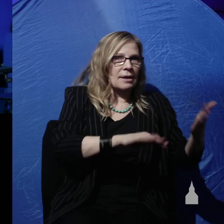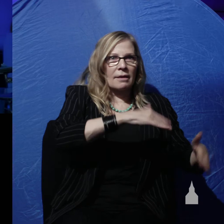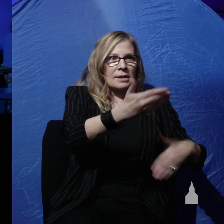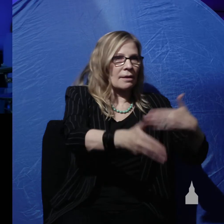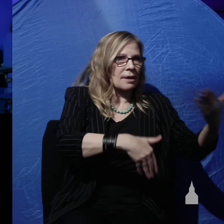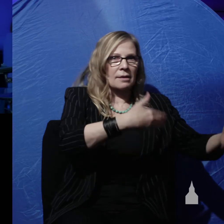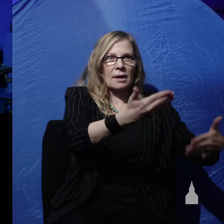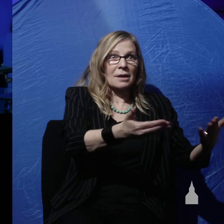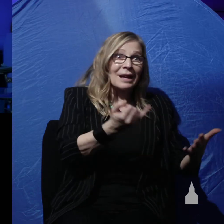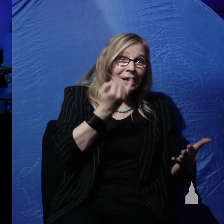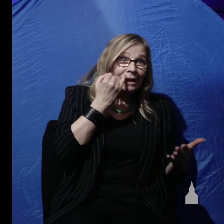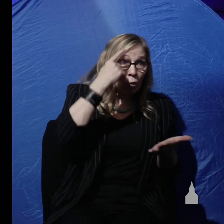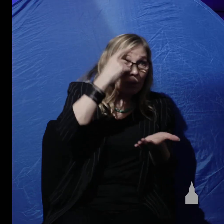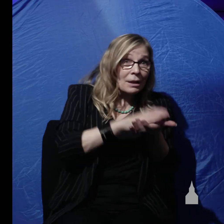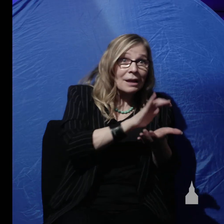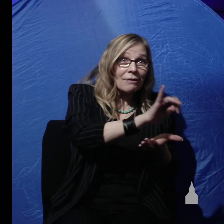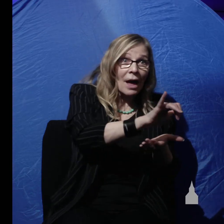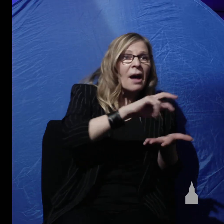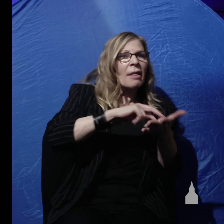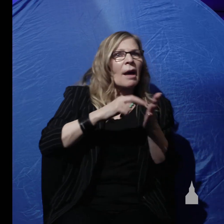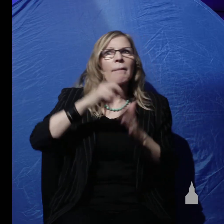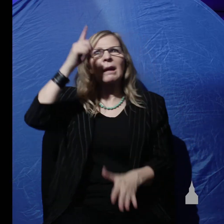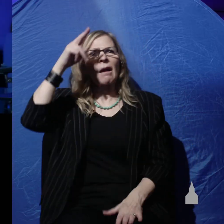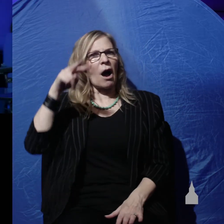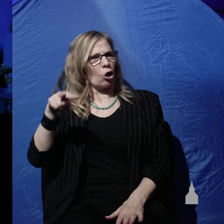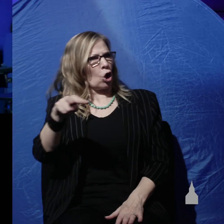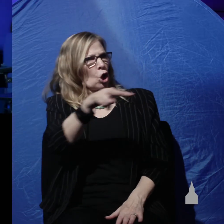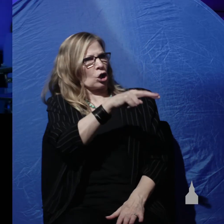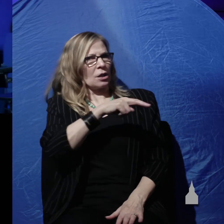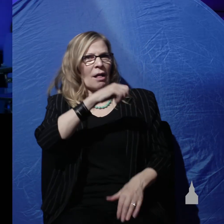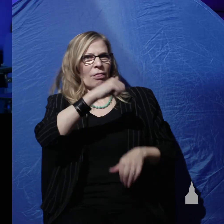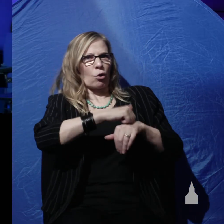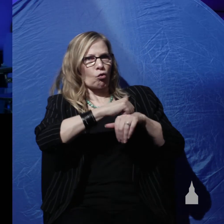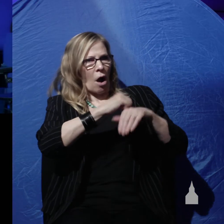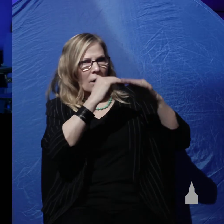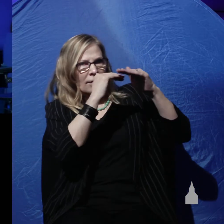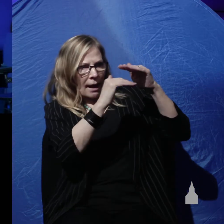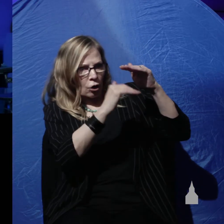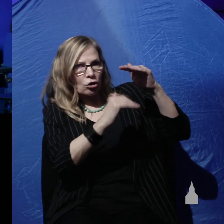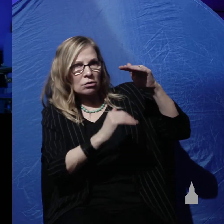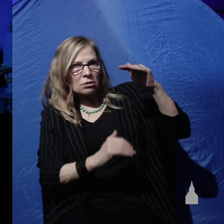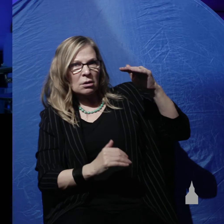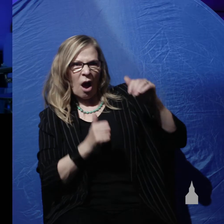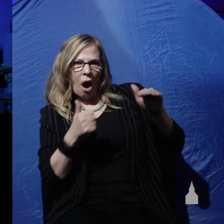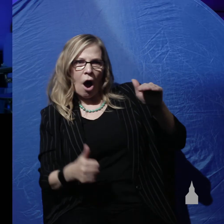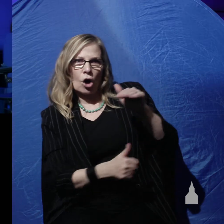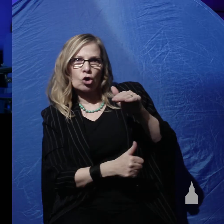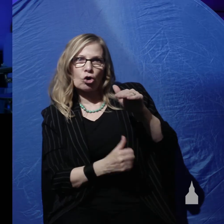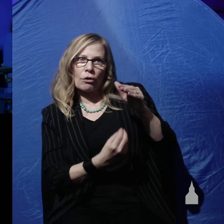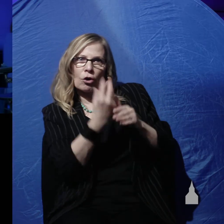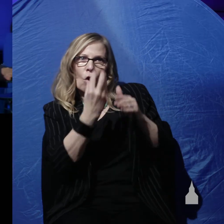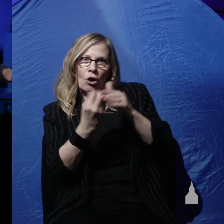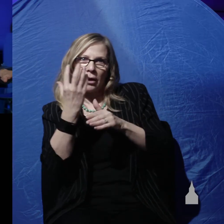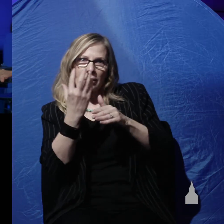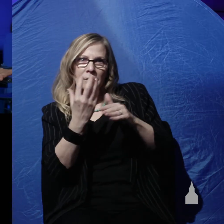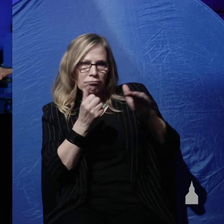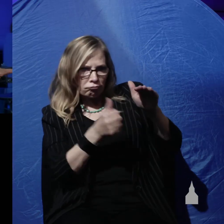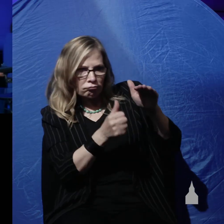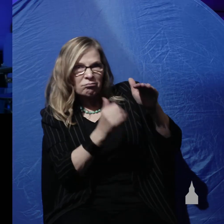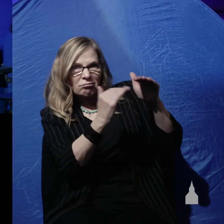believe that then we're saying God looked at all those rock layers under the garden of Eden filled with billions of dead things and